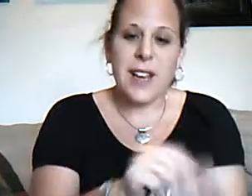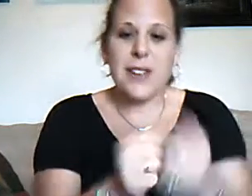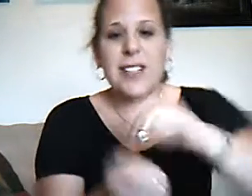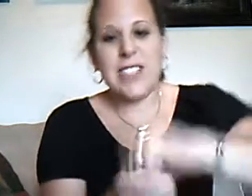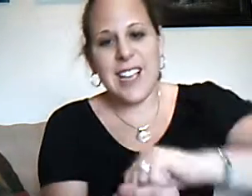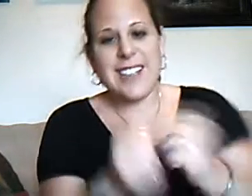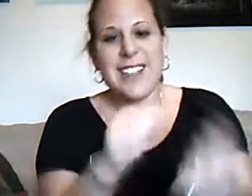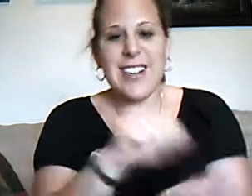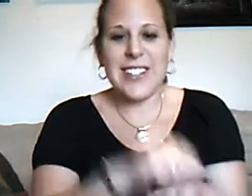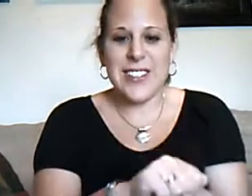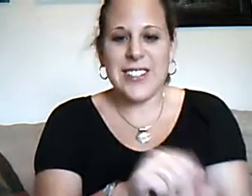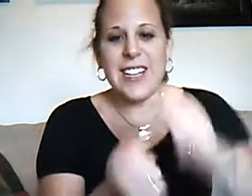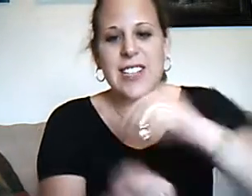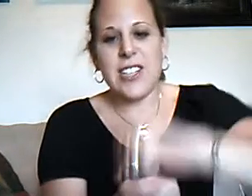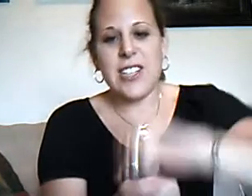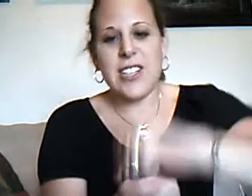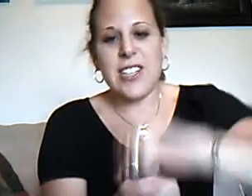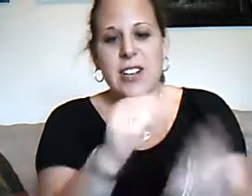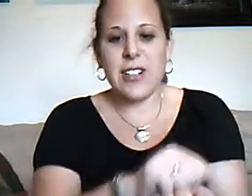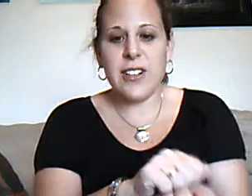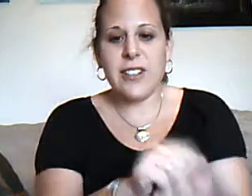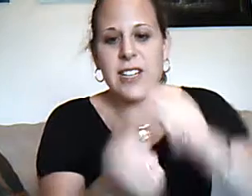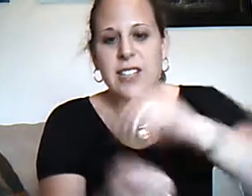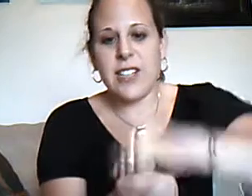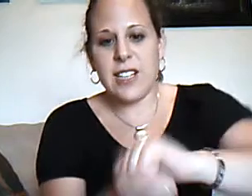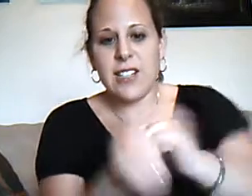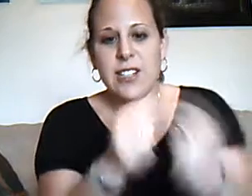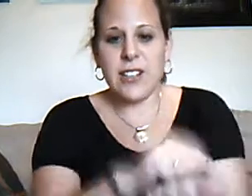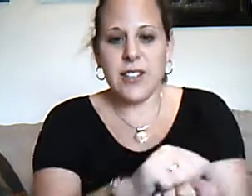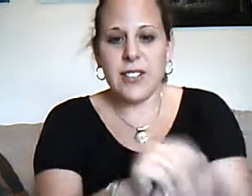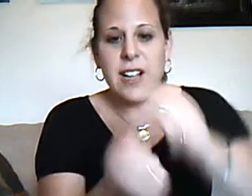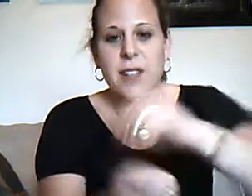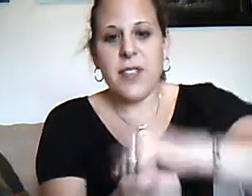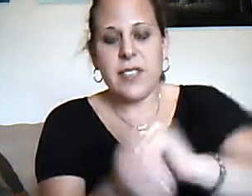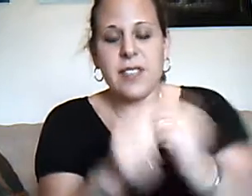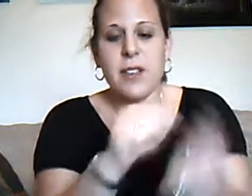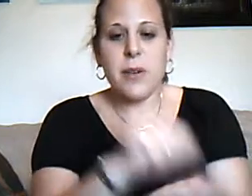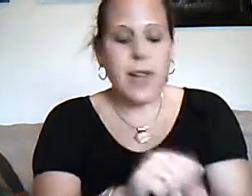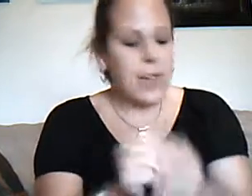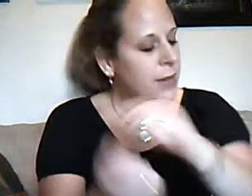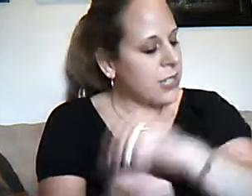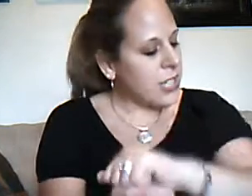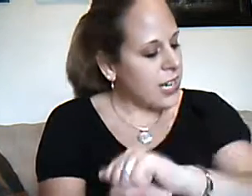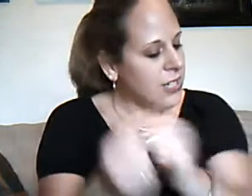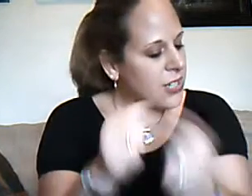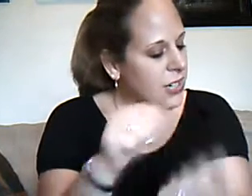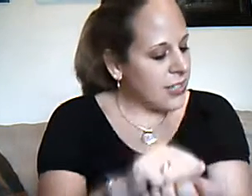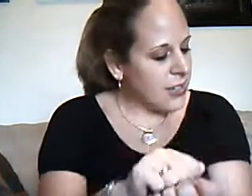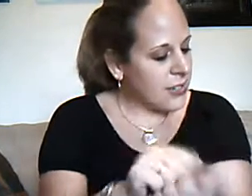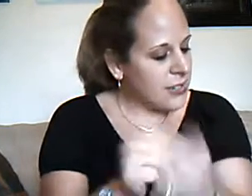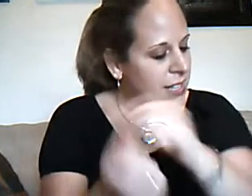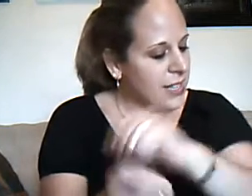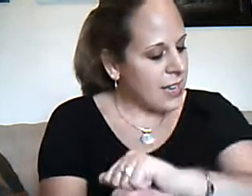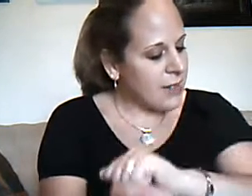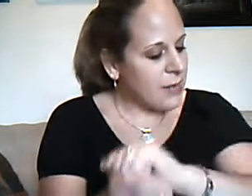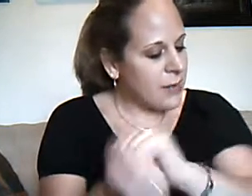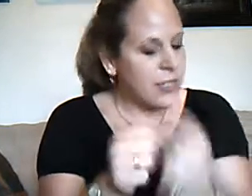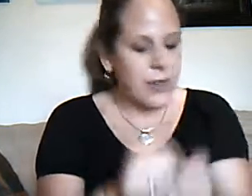we change our clothes, change our clothes, change our clothes. This is the way we change our clothes, and then we drink